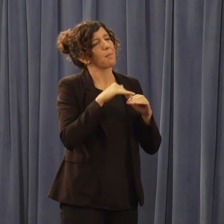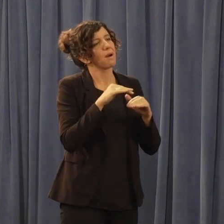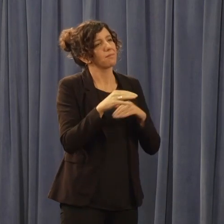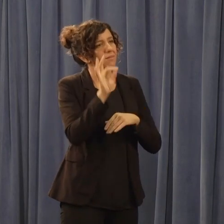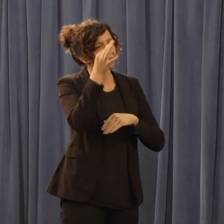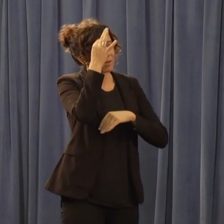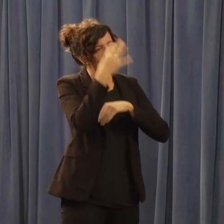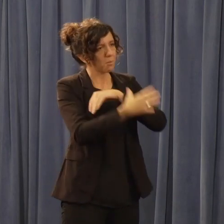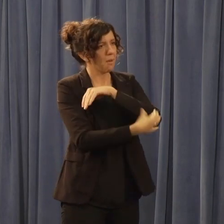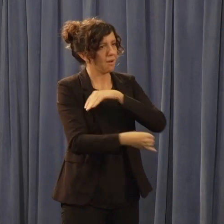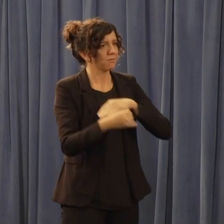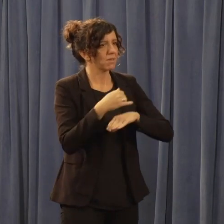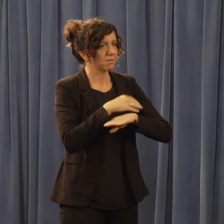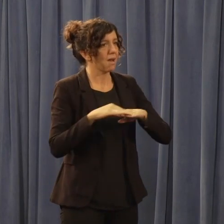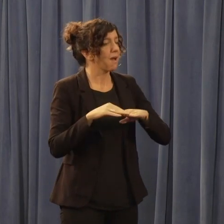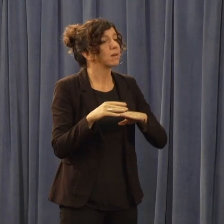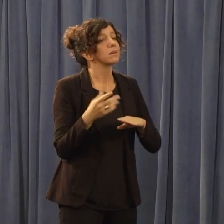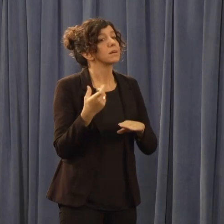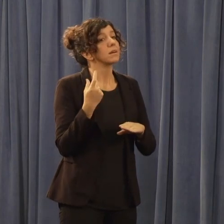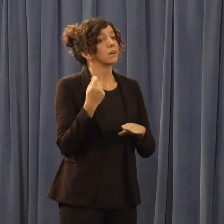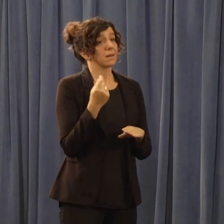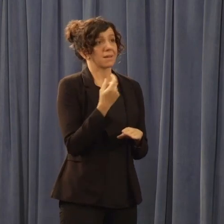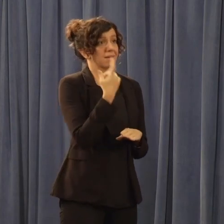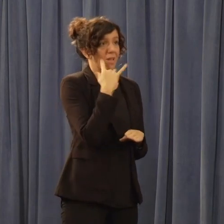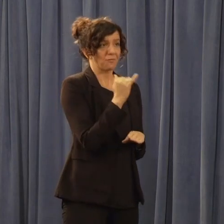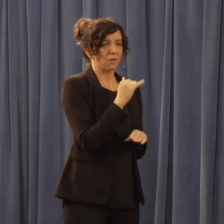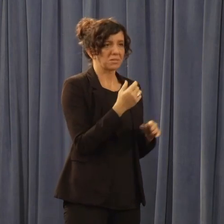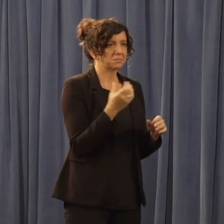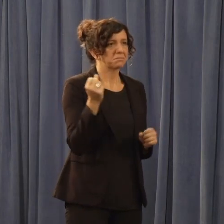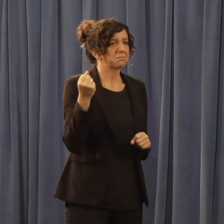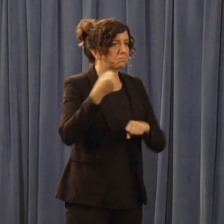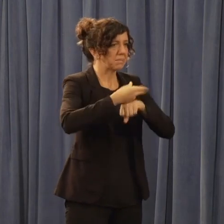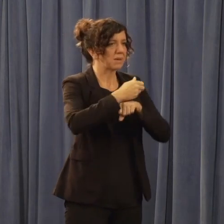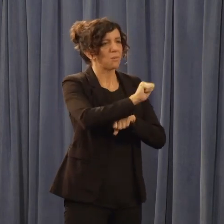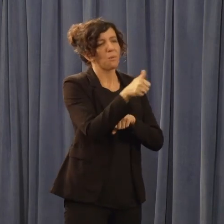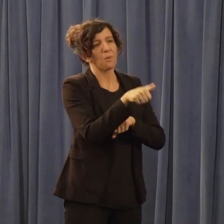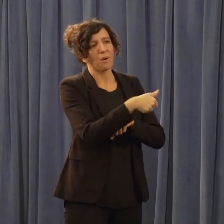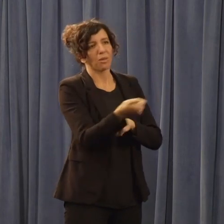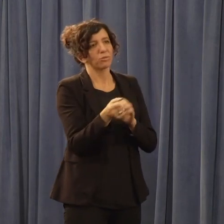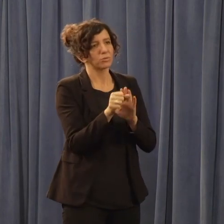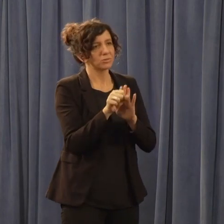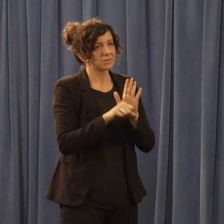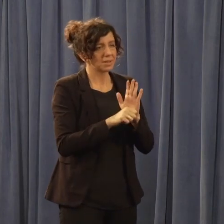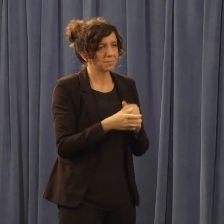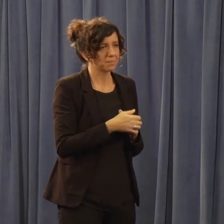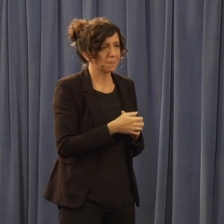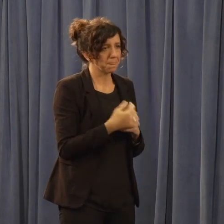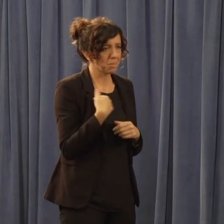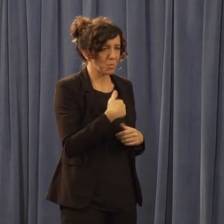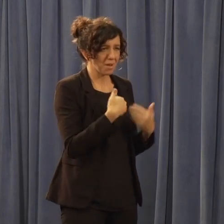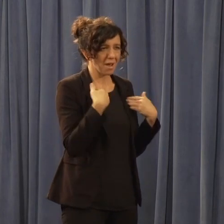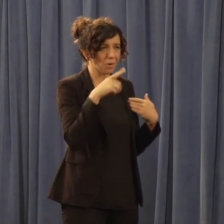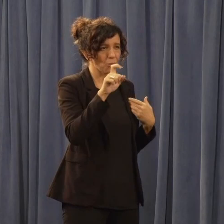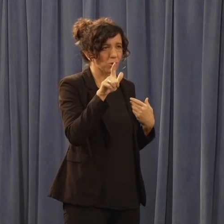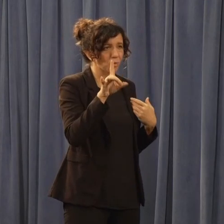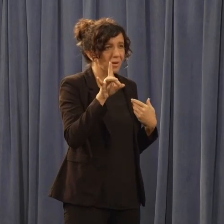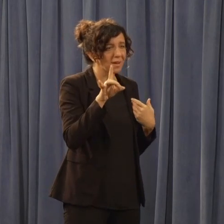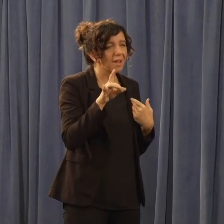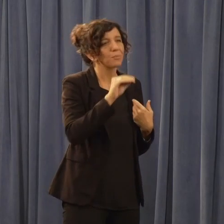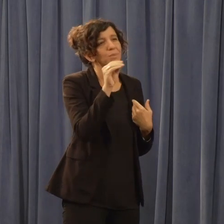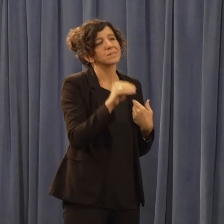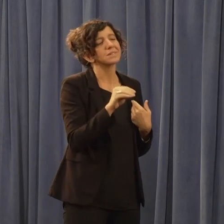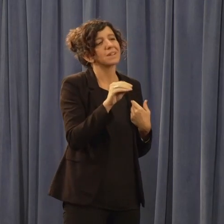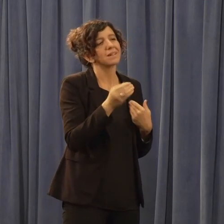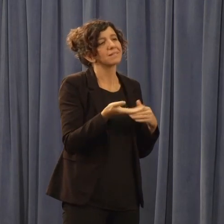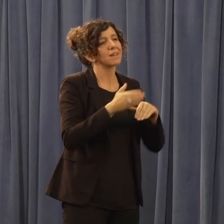one did what we did. Covered California, less than 1% inflationary growth in terms of costs. No one does what